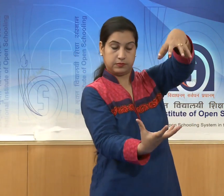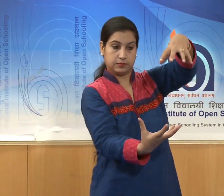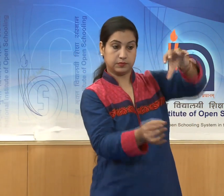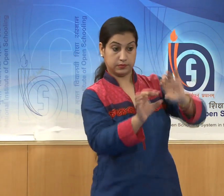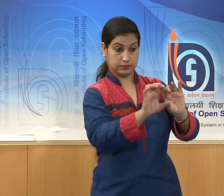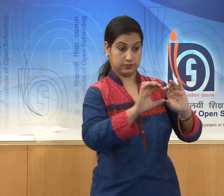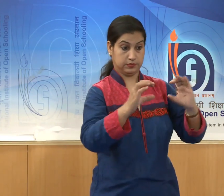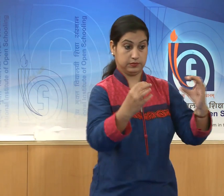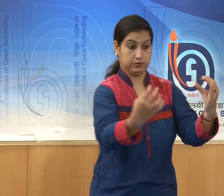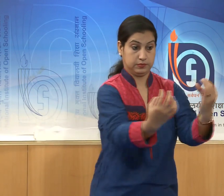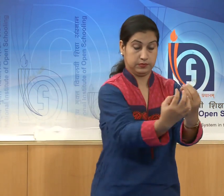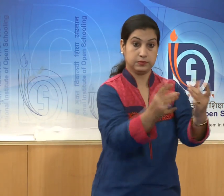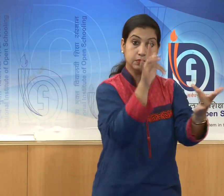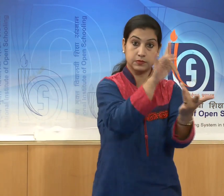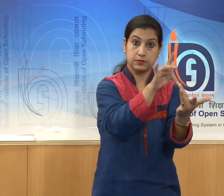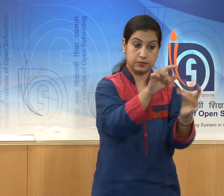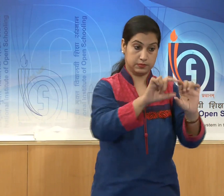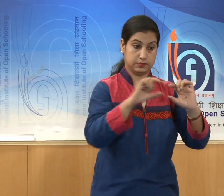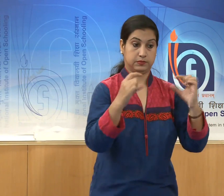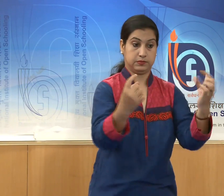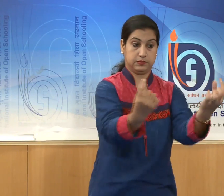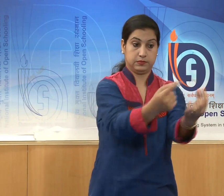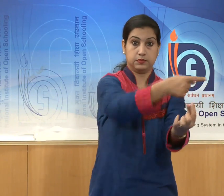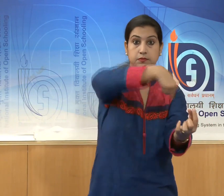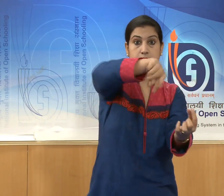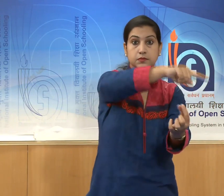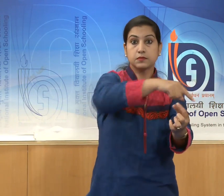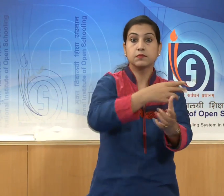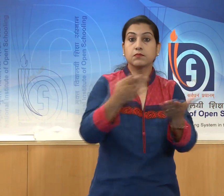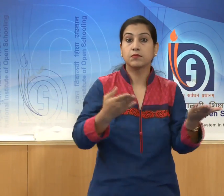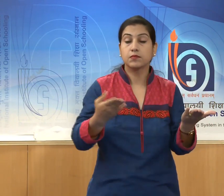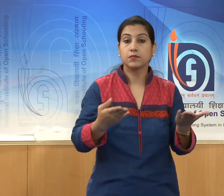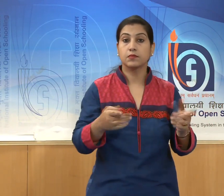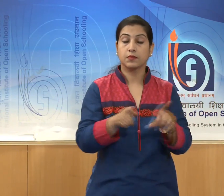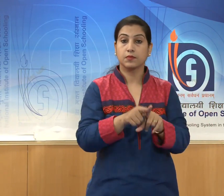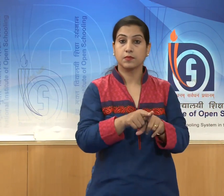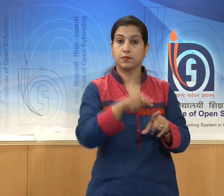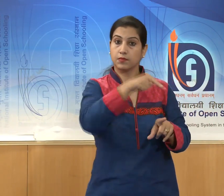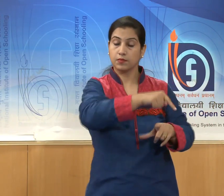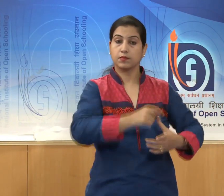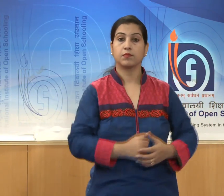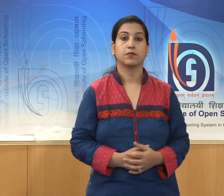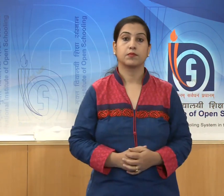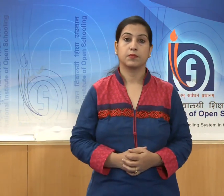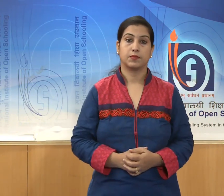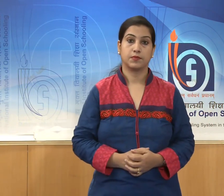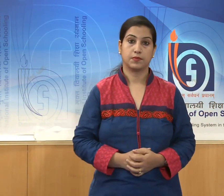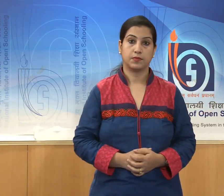disc kind of structure known